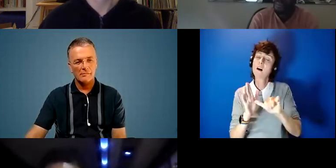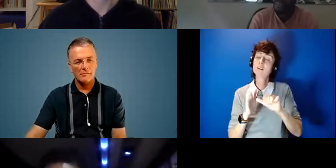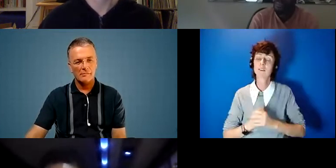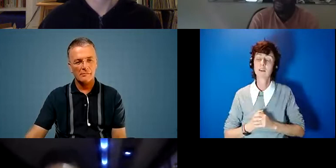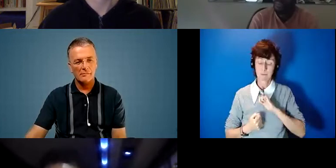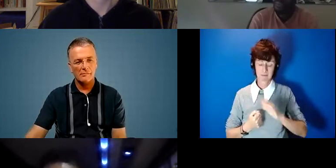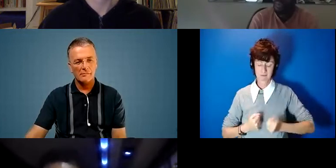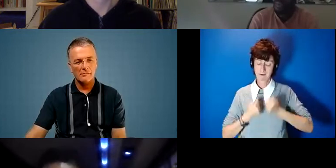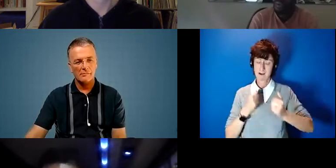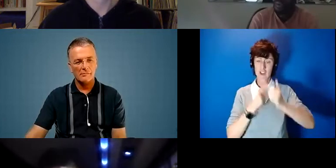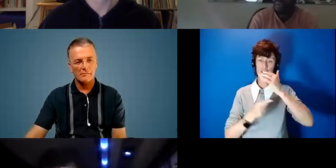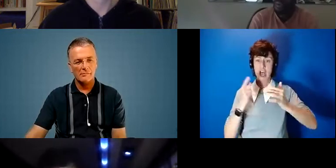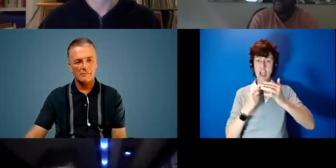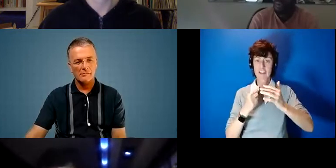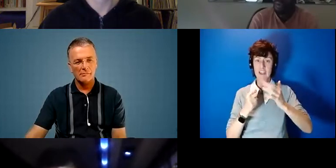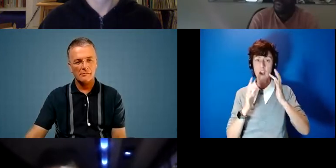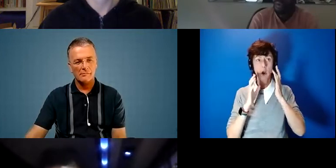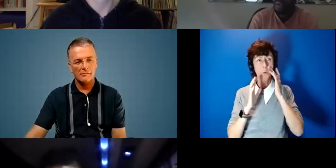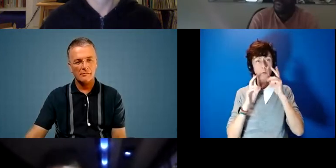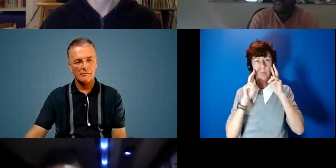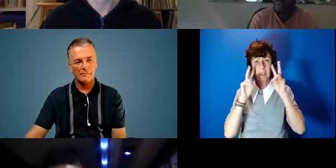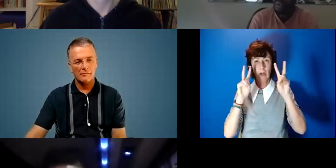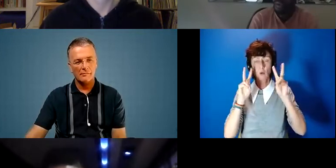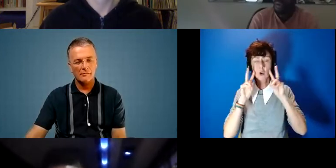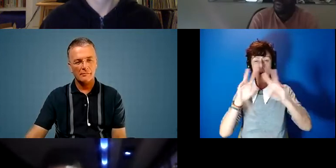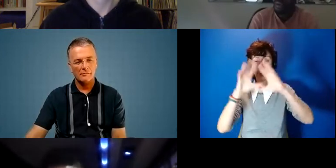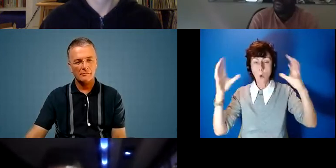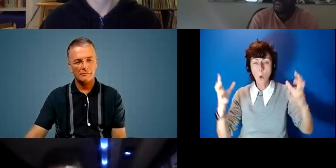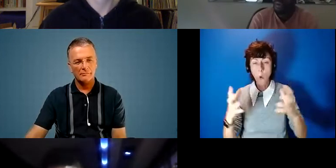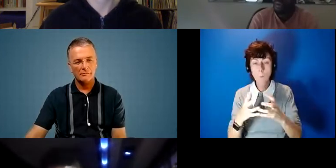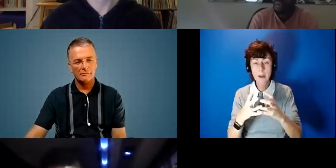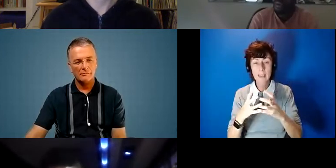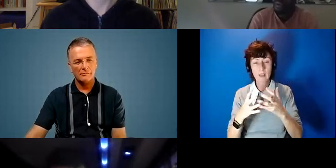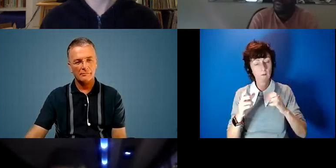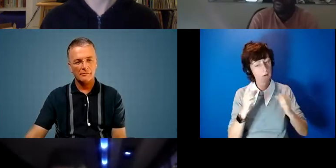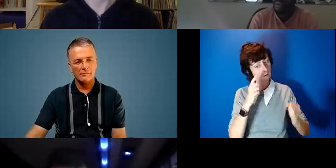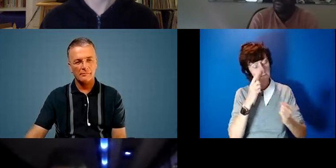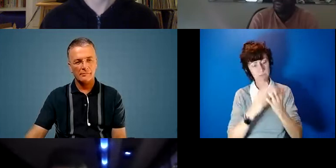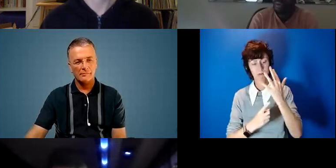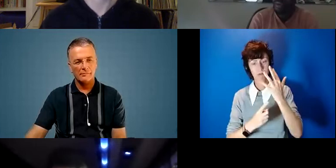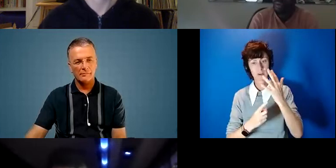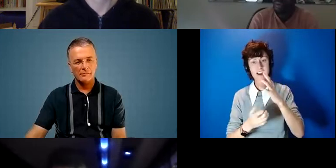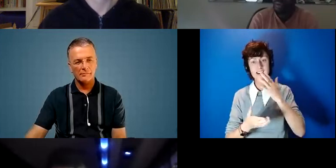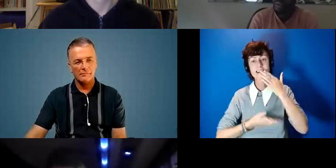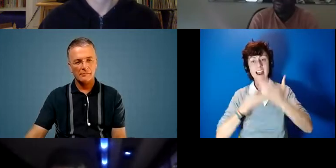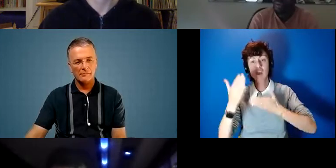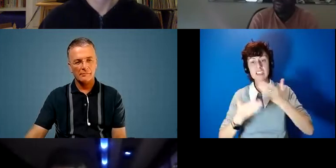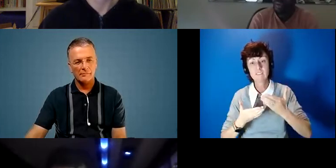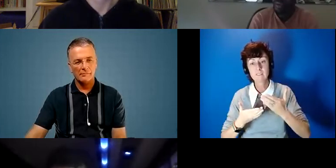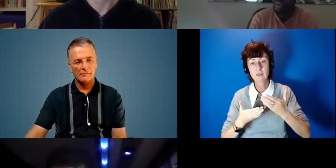we live in a society when you look globally which is so indoctrinated by a very particular narrative which tells us everything that we are